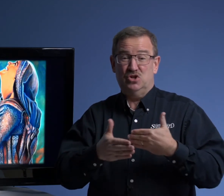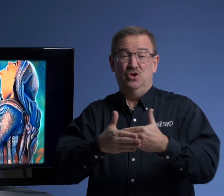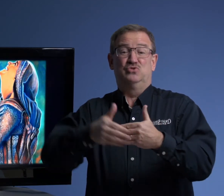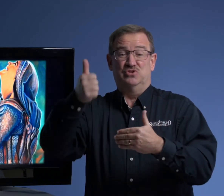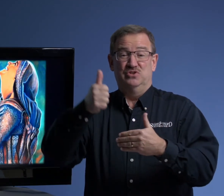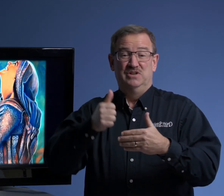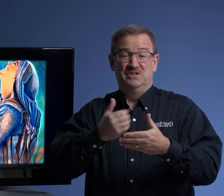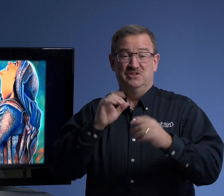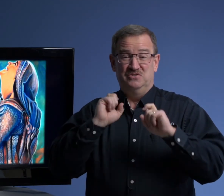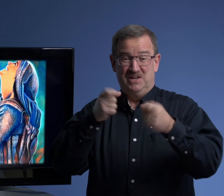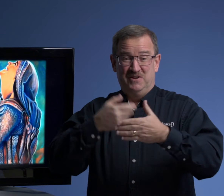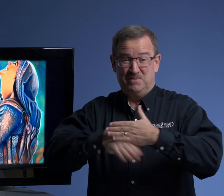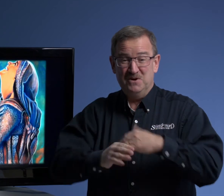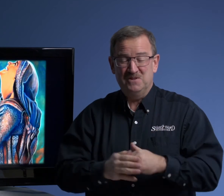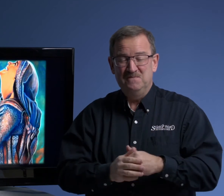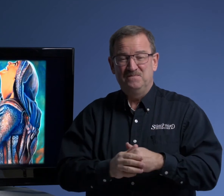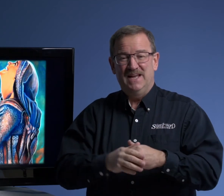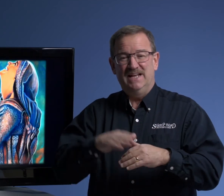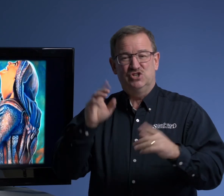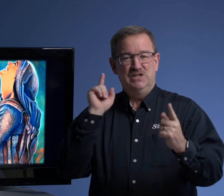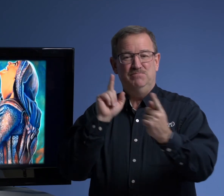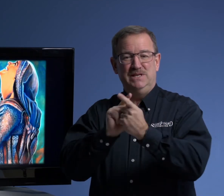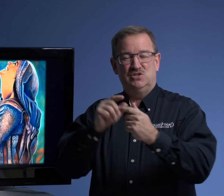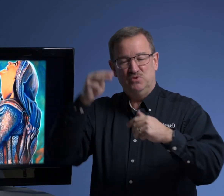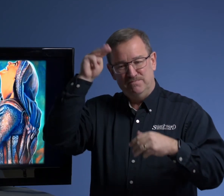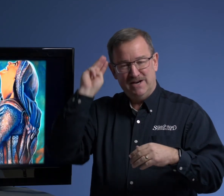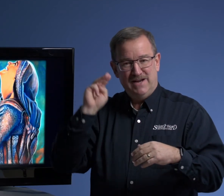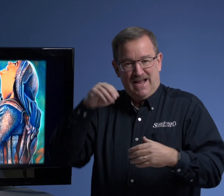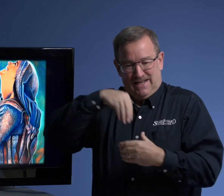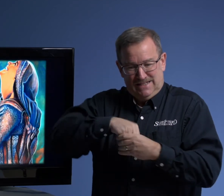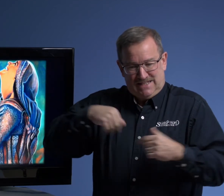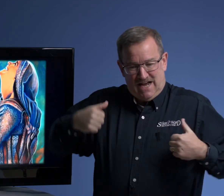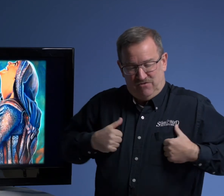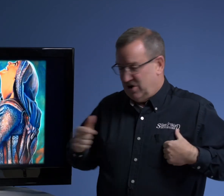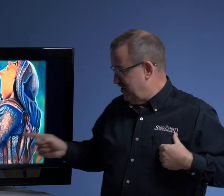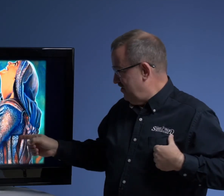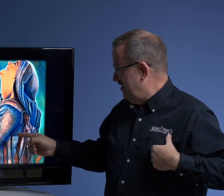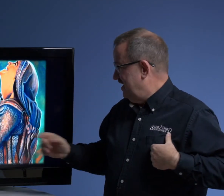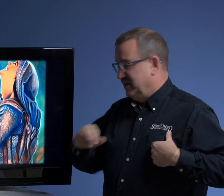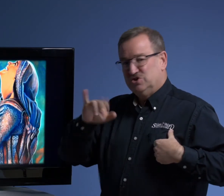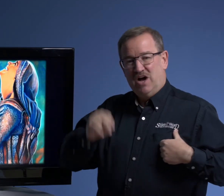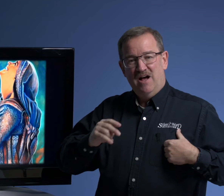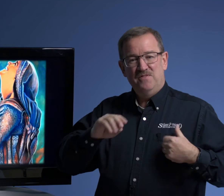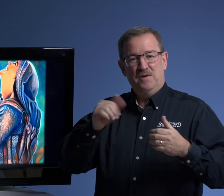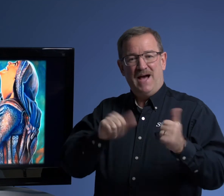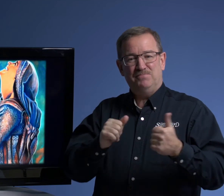closer to giving birth. And she meets with Mary. And inside of her, John the Baptist